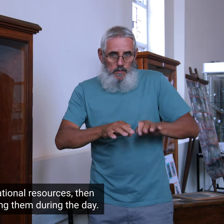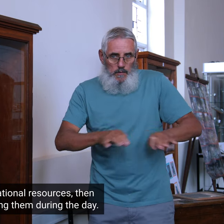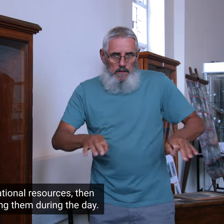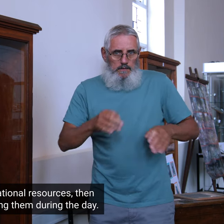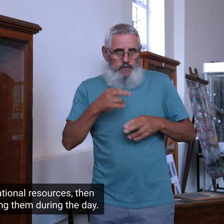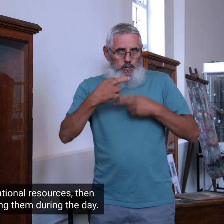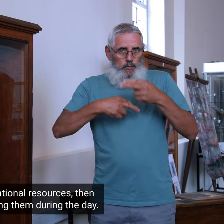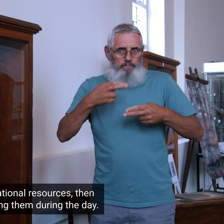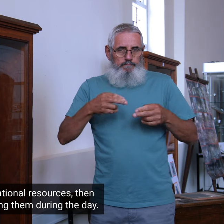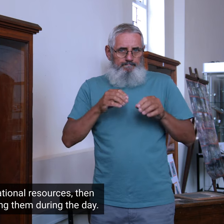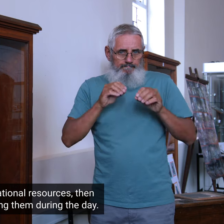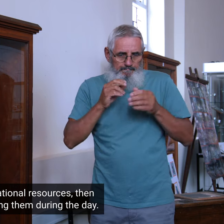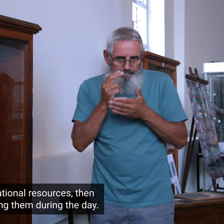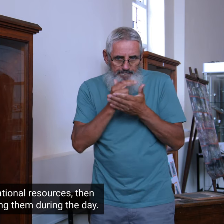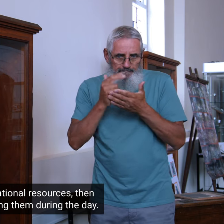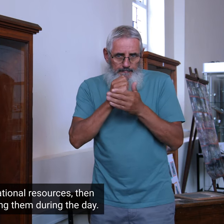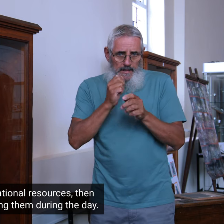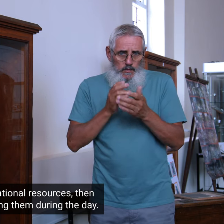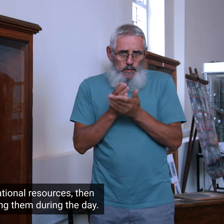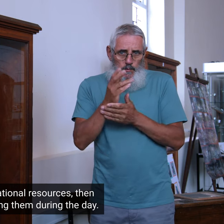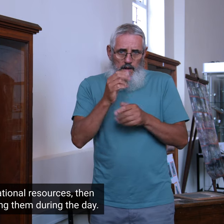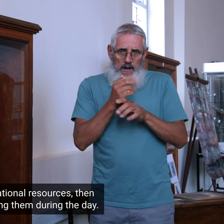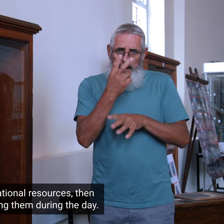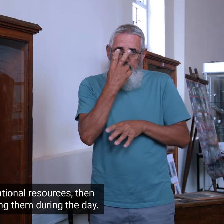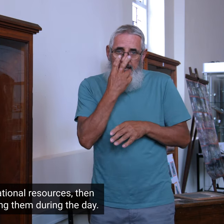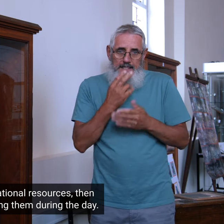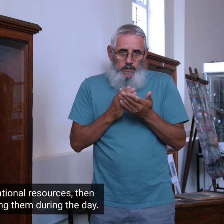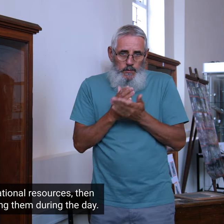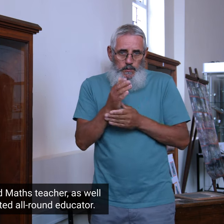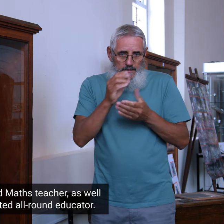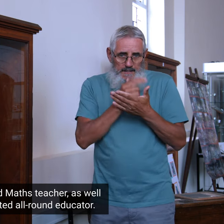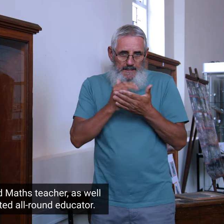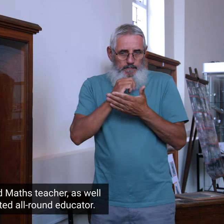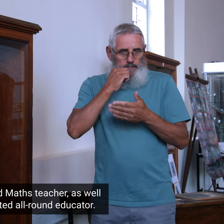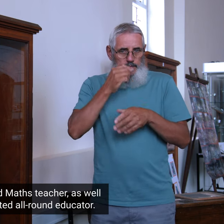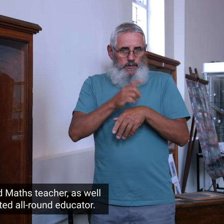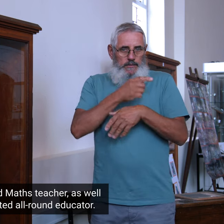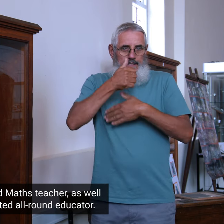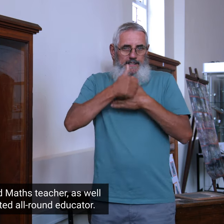here in St. Joseph's, creating these educational resources, then taught deaf boys using them during the day.